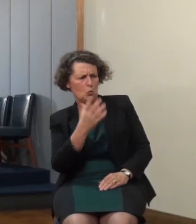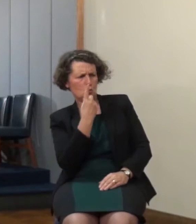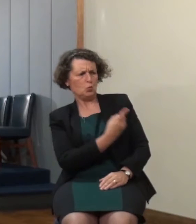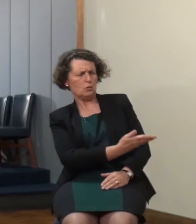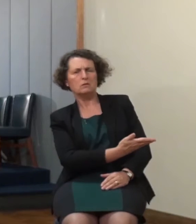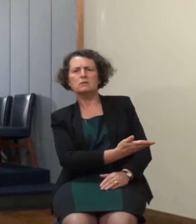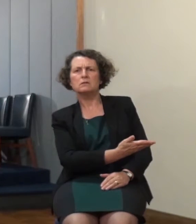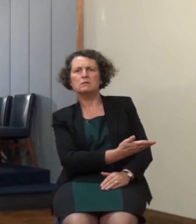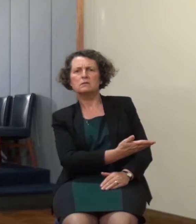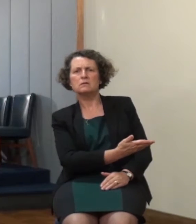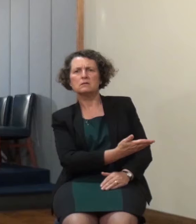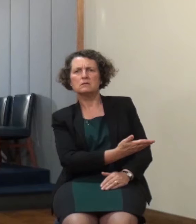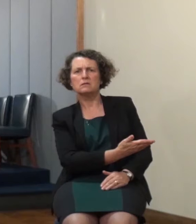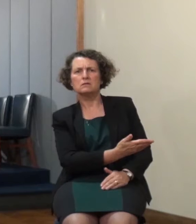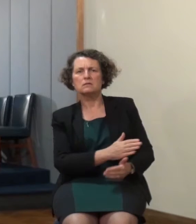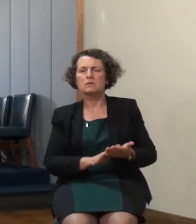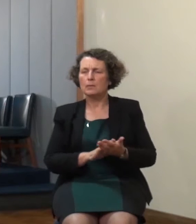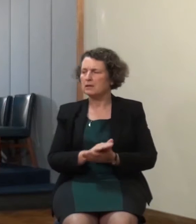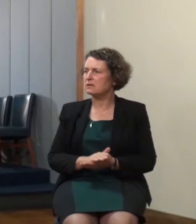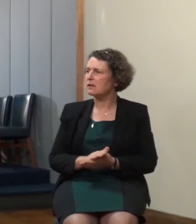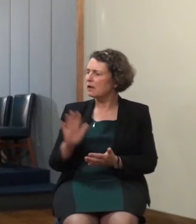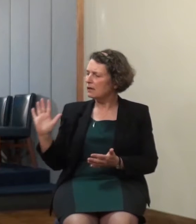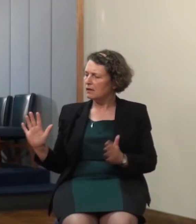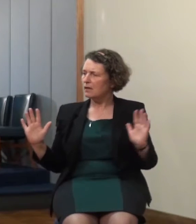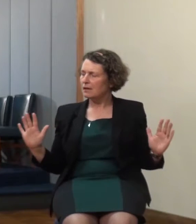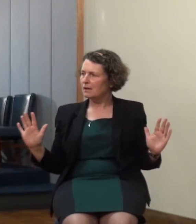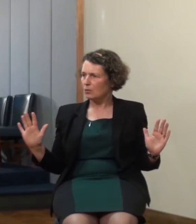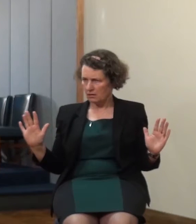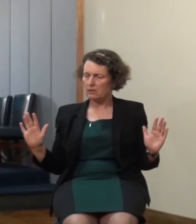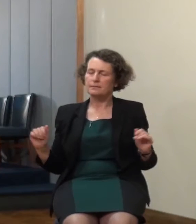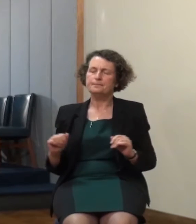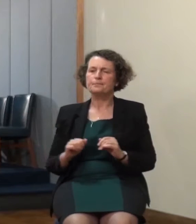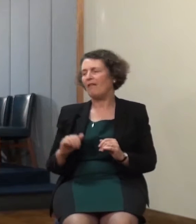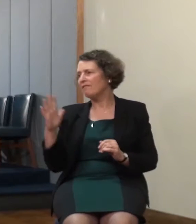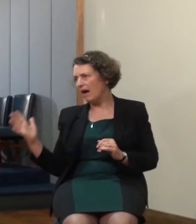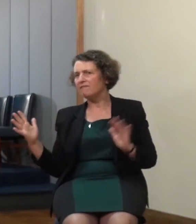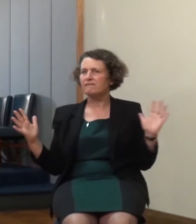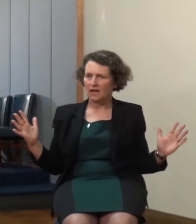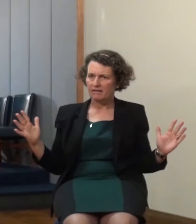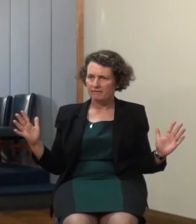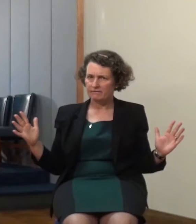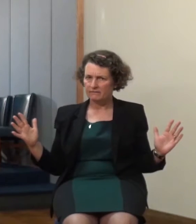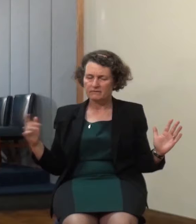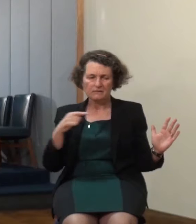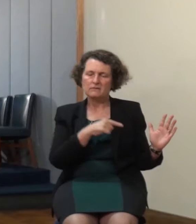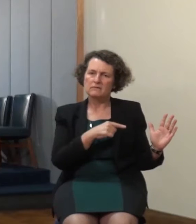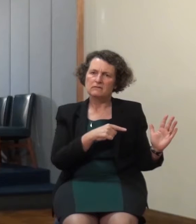represent people who workers for the Lord who are unsaved because they shut